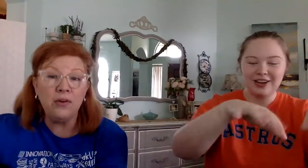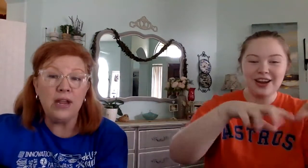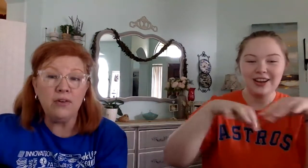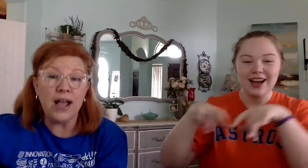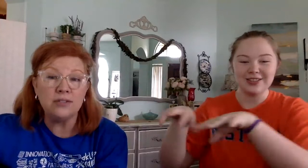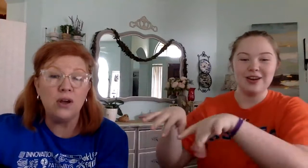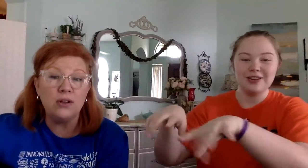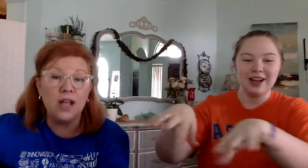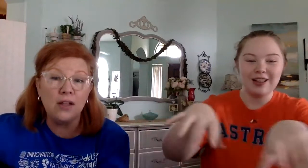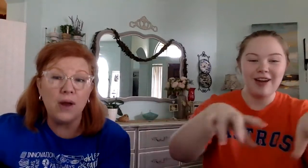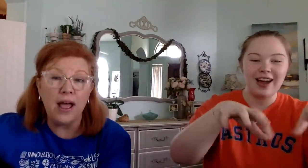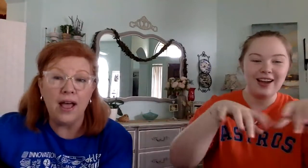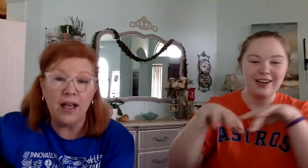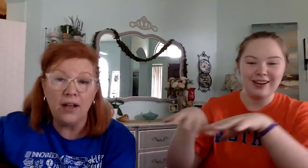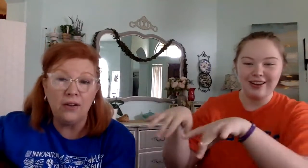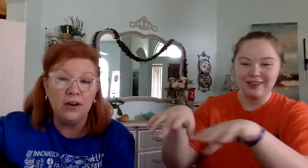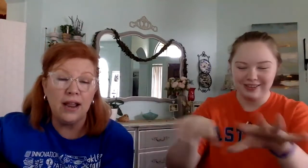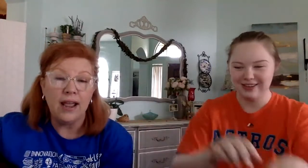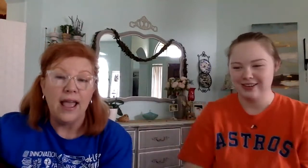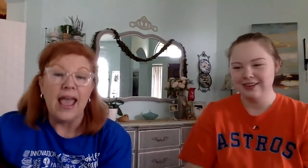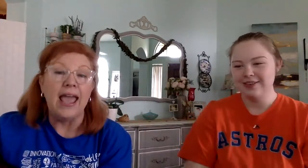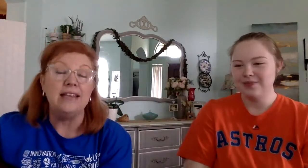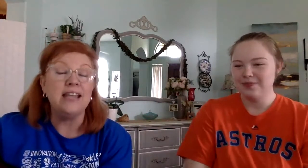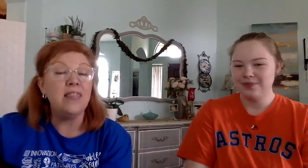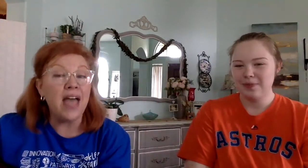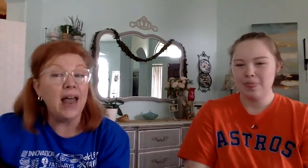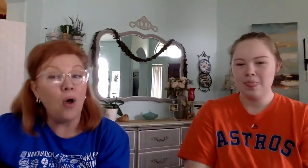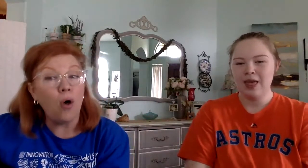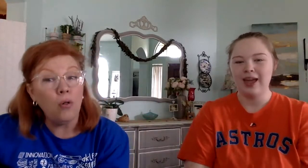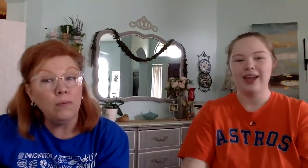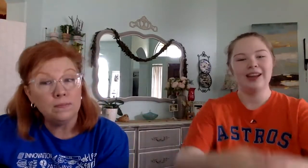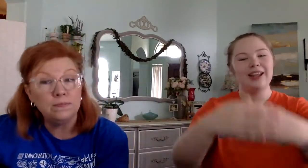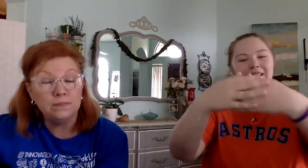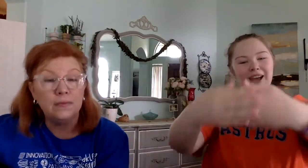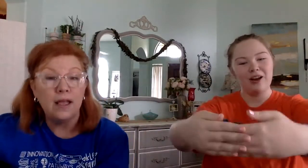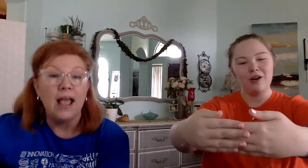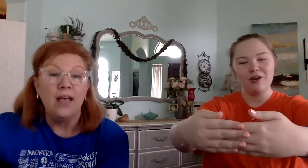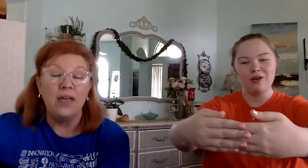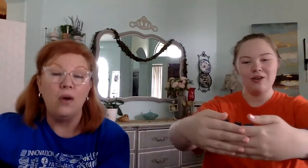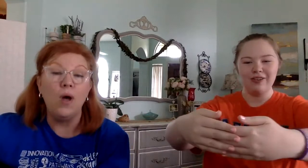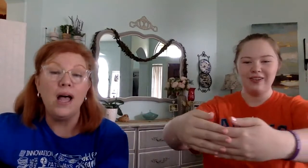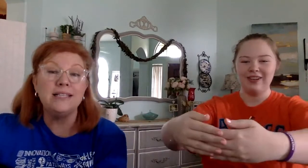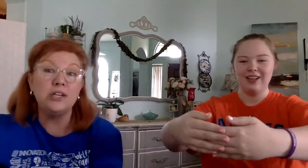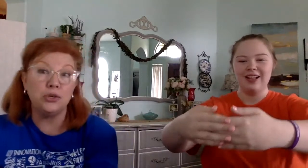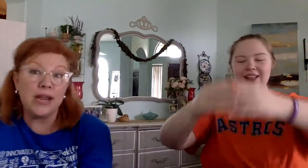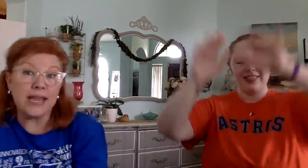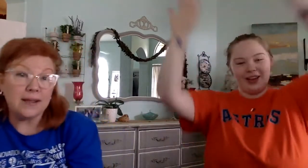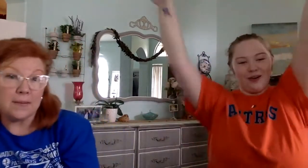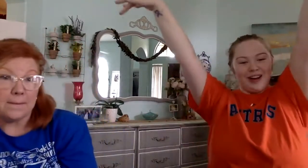middle of the ground. And the green grass in the middle of And the green all in of